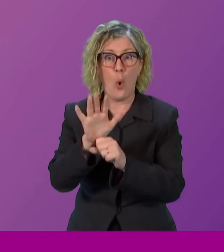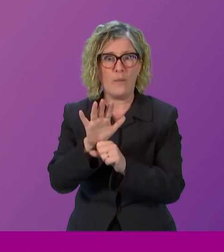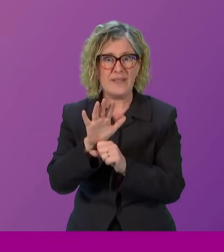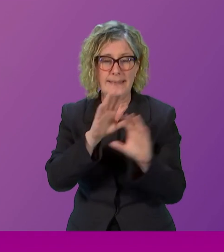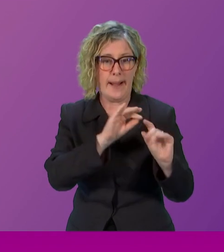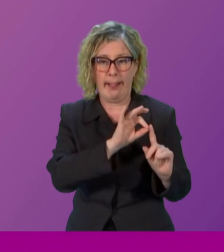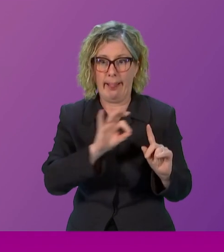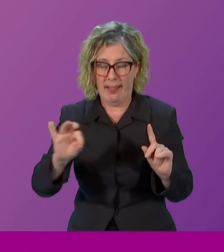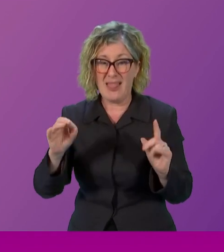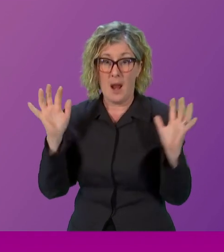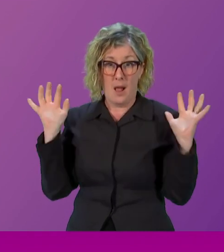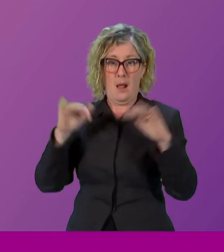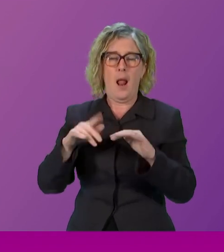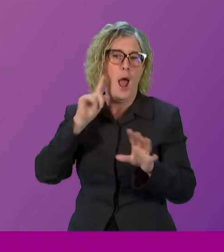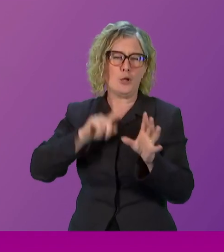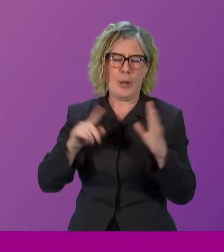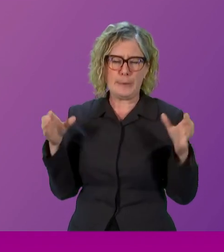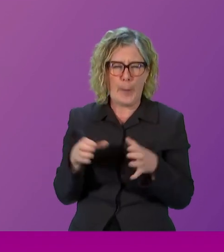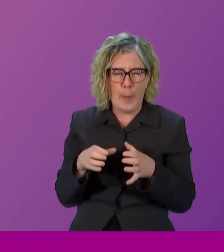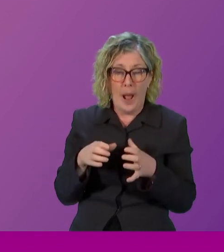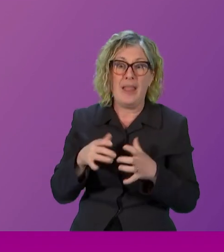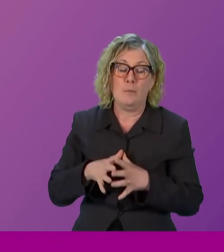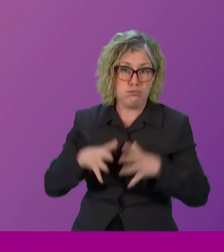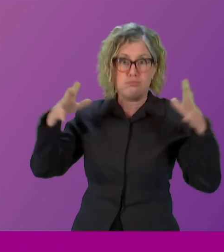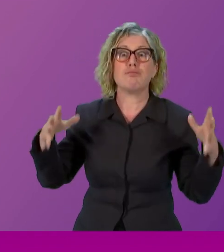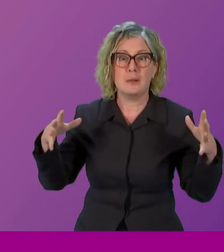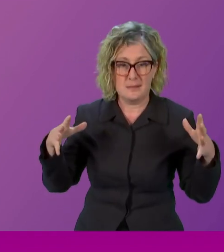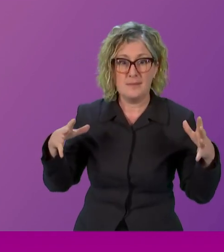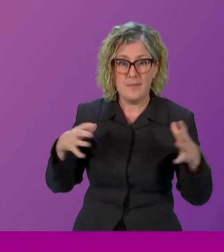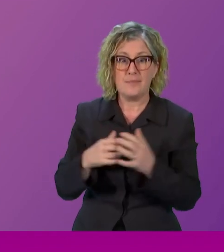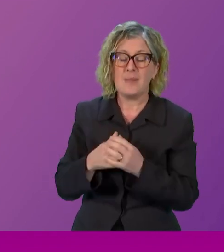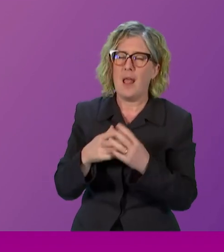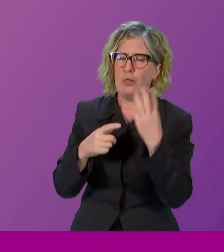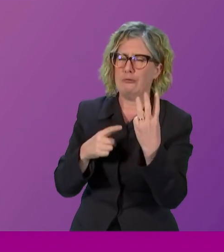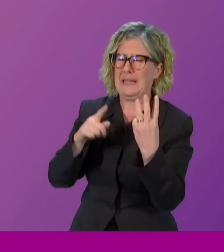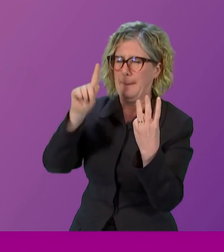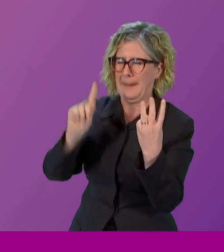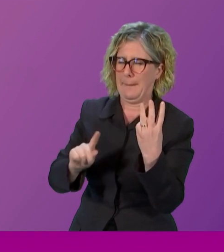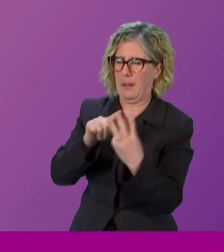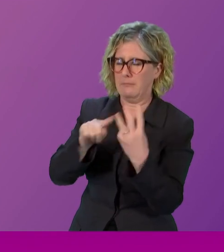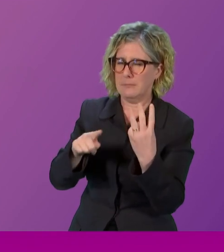There's three of them, and that's Susan, Jenna and Ailey. Can you stand up,